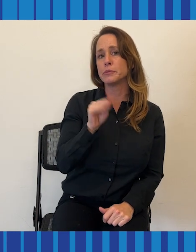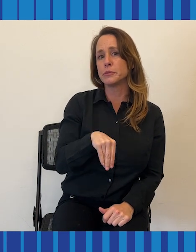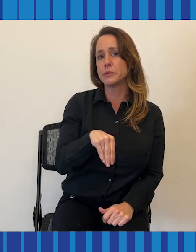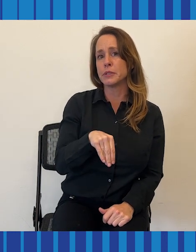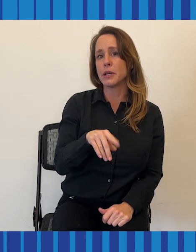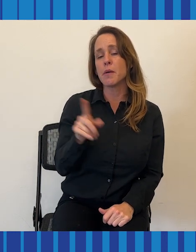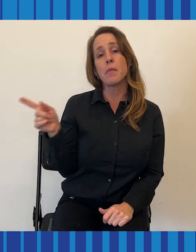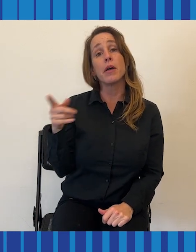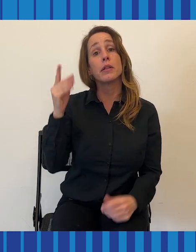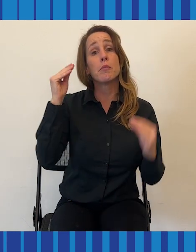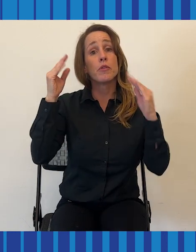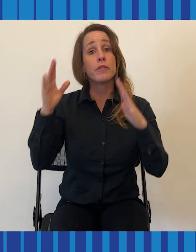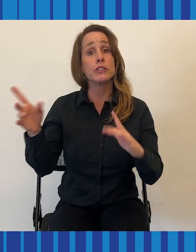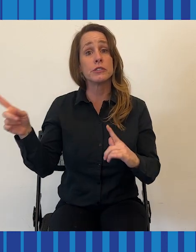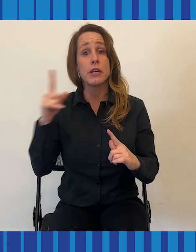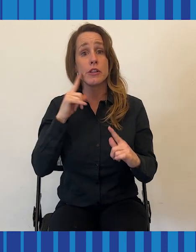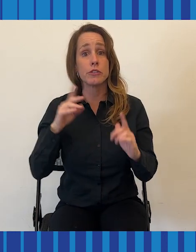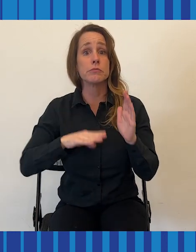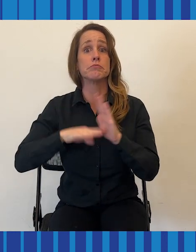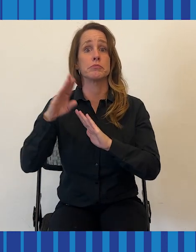movement around accessibility.